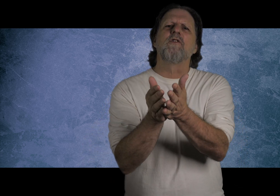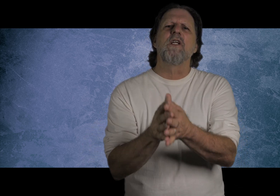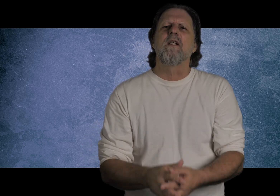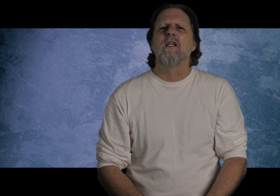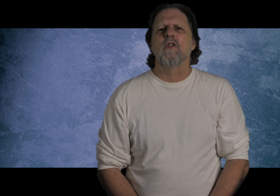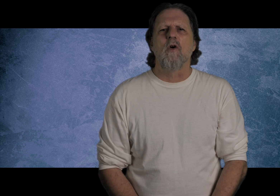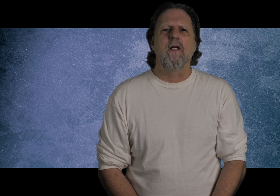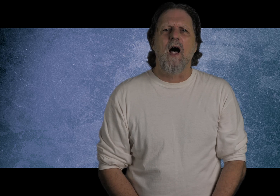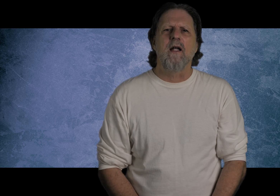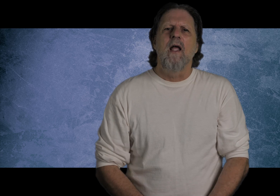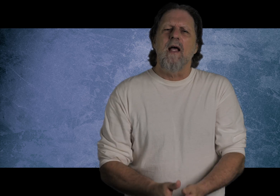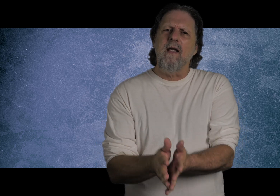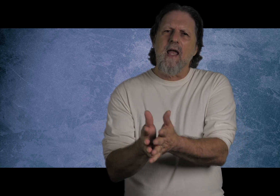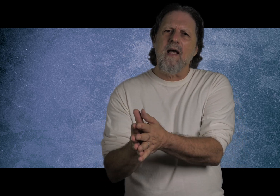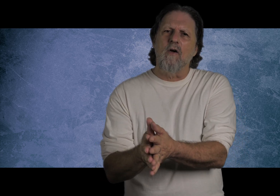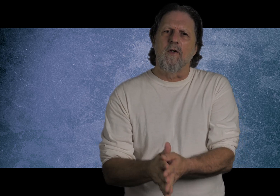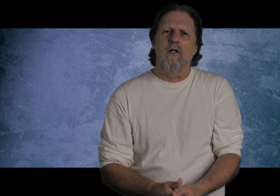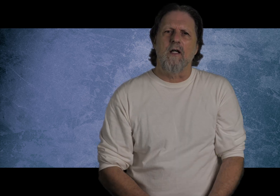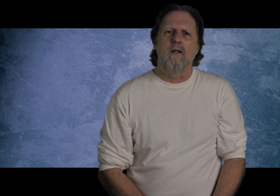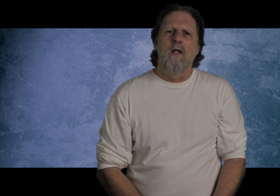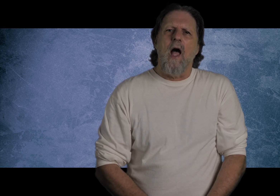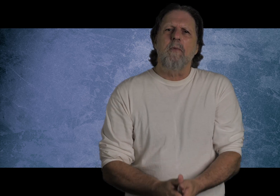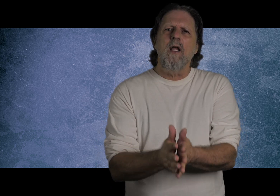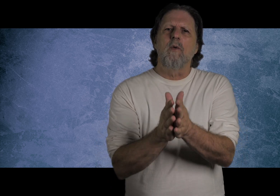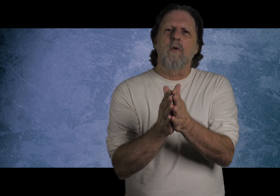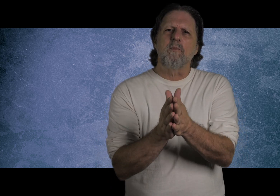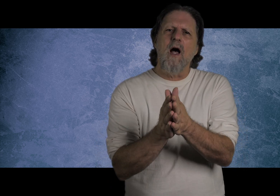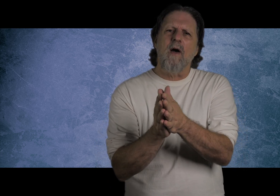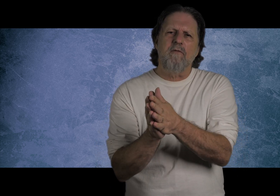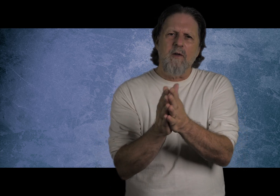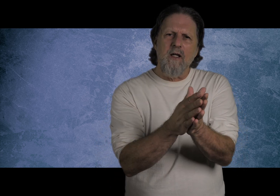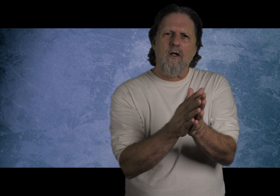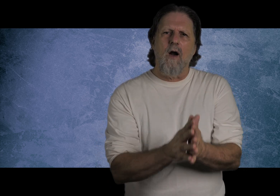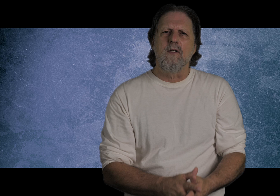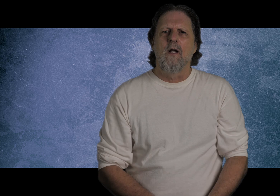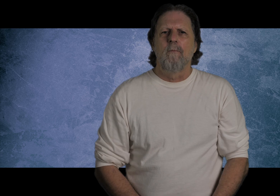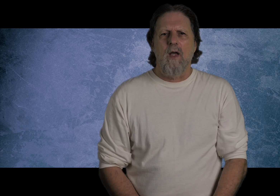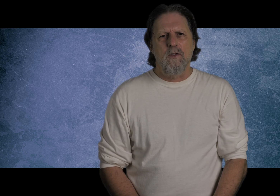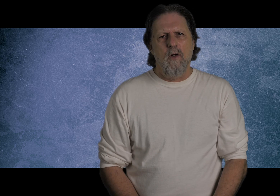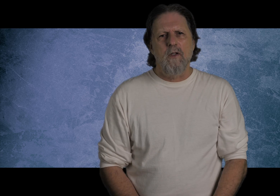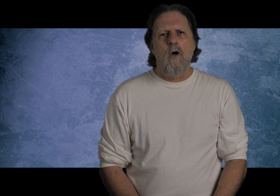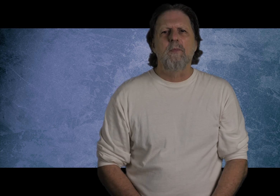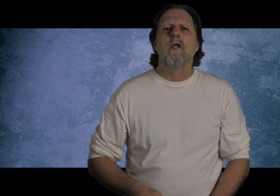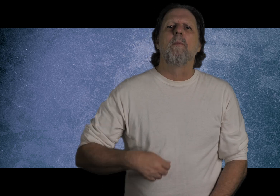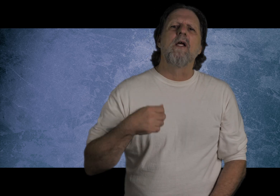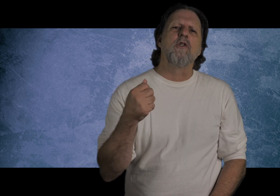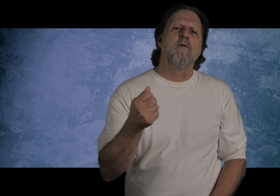have sinned against the holy God and he can't overlook it. I pray you would respond by fleeing to Christ as your only hope that you would place your